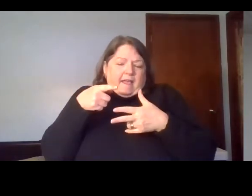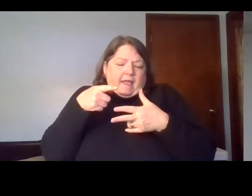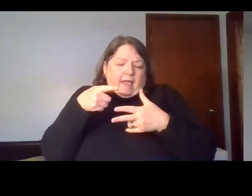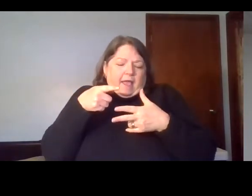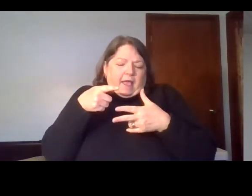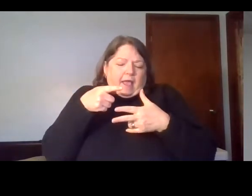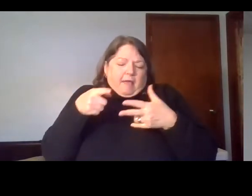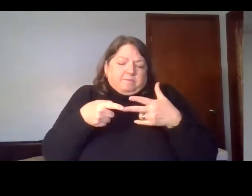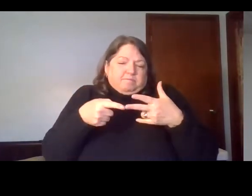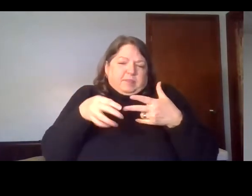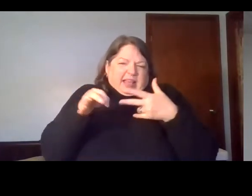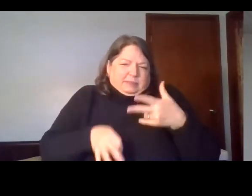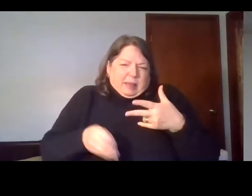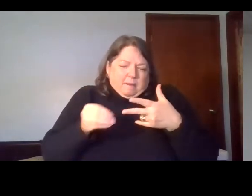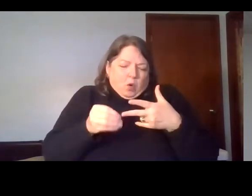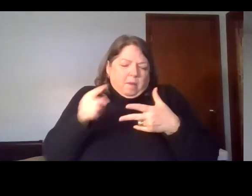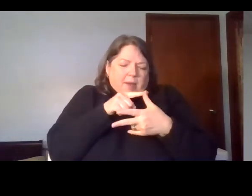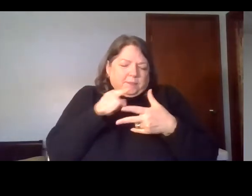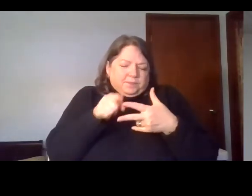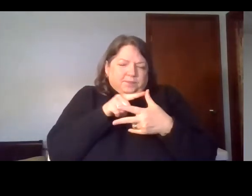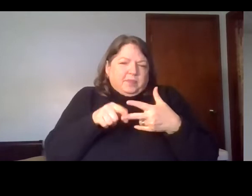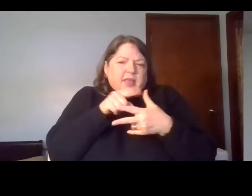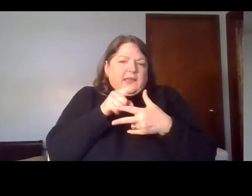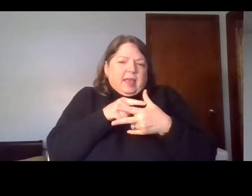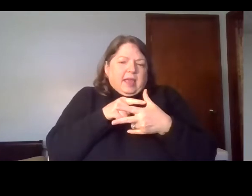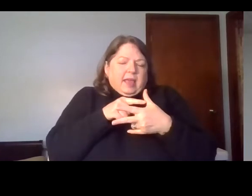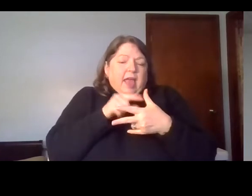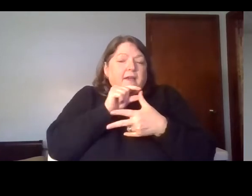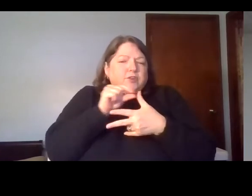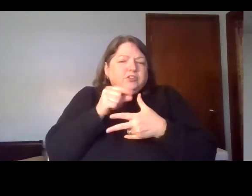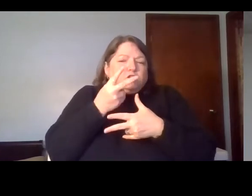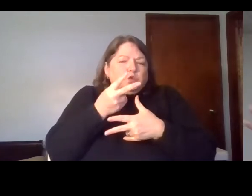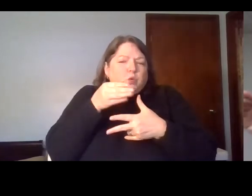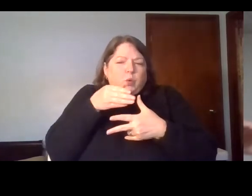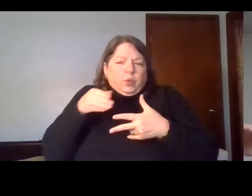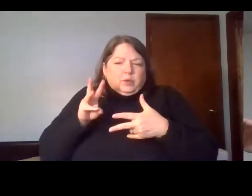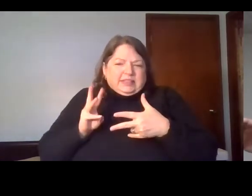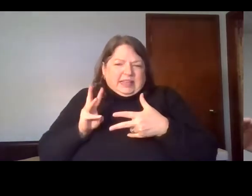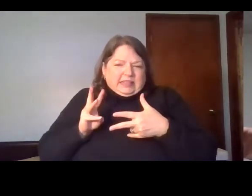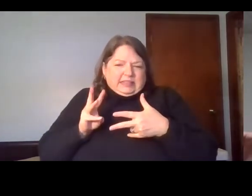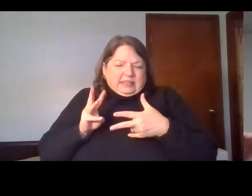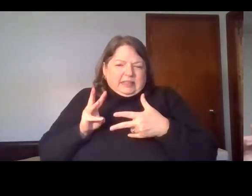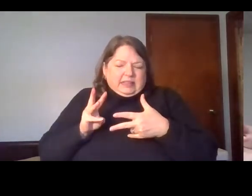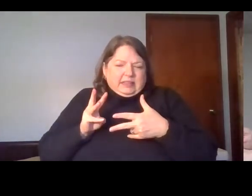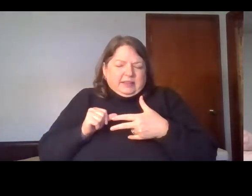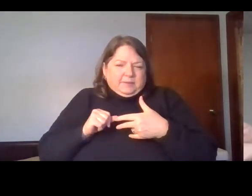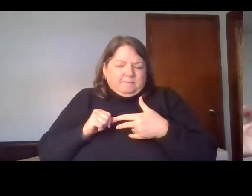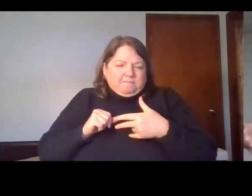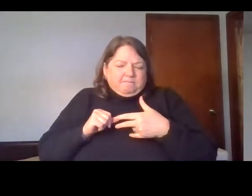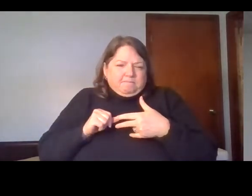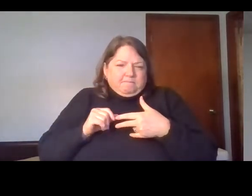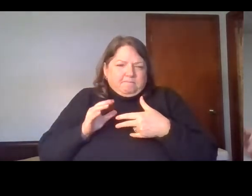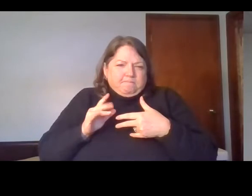overview. So, in verses 2 through 6, he talks to us about or talks to them about the